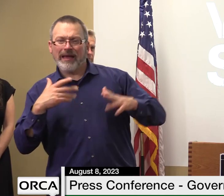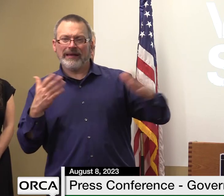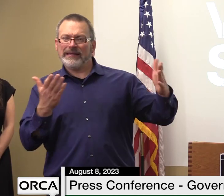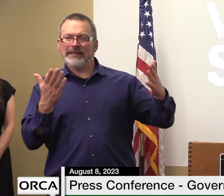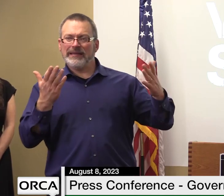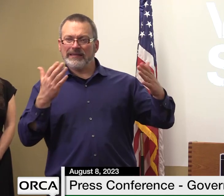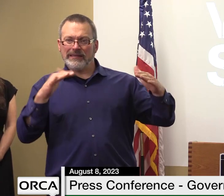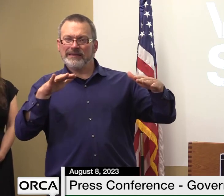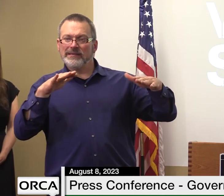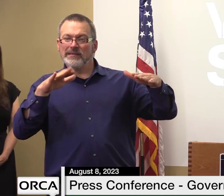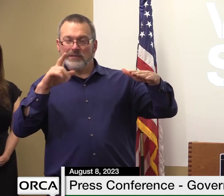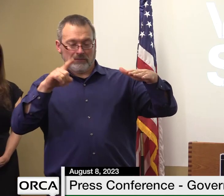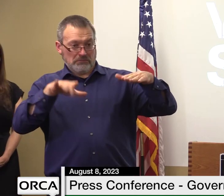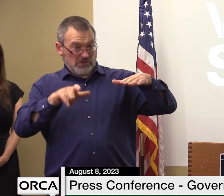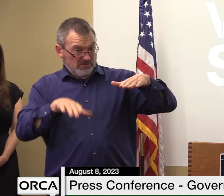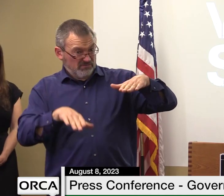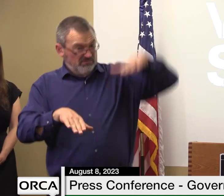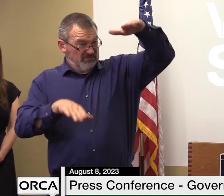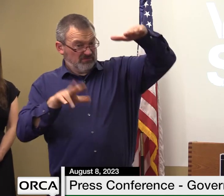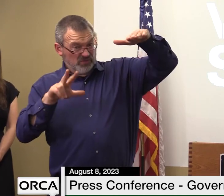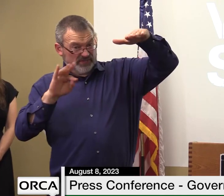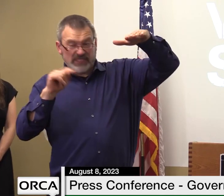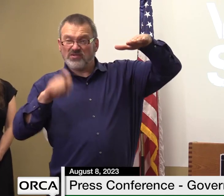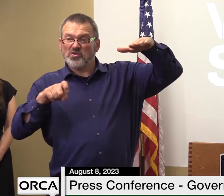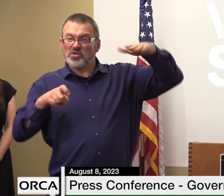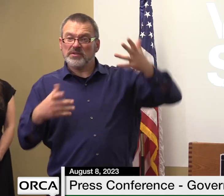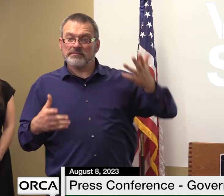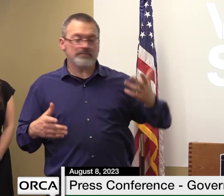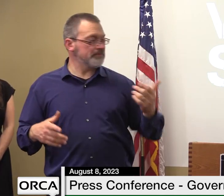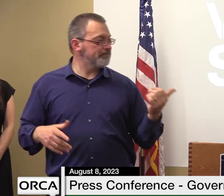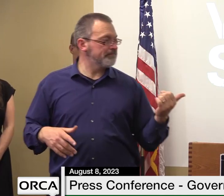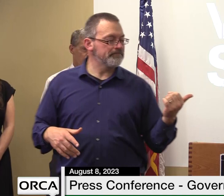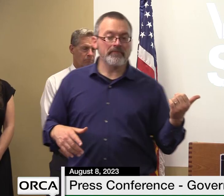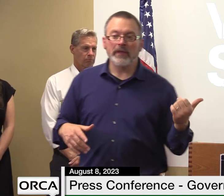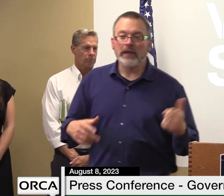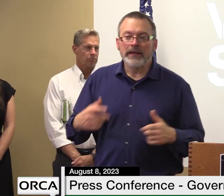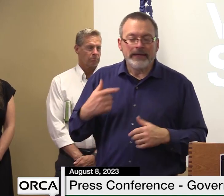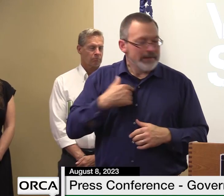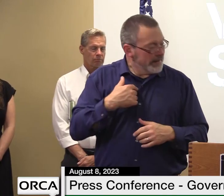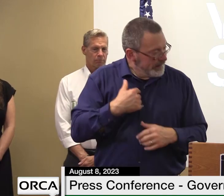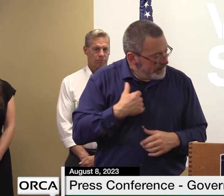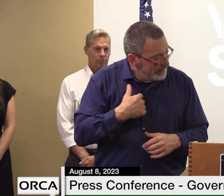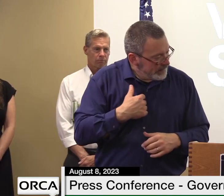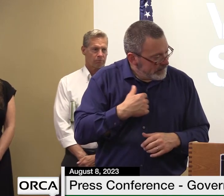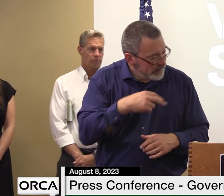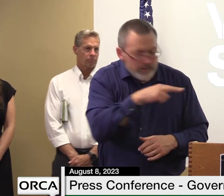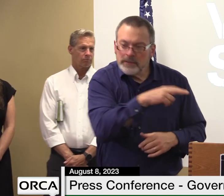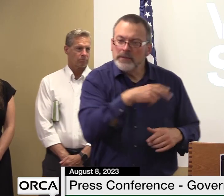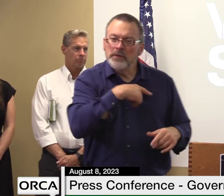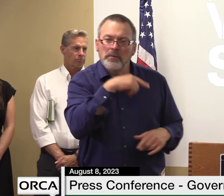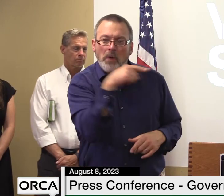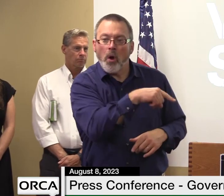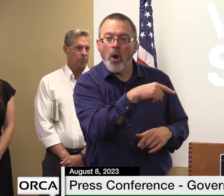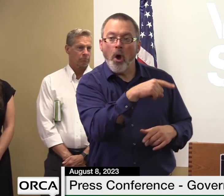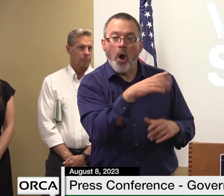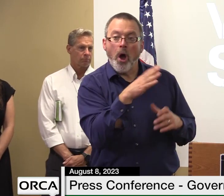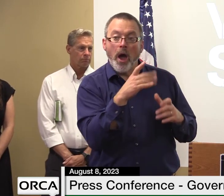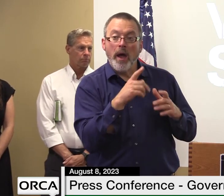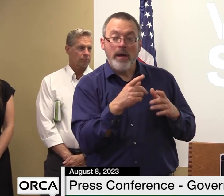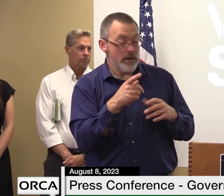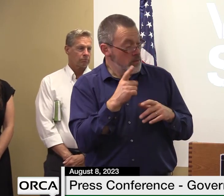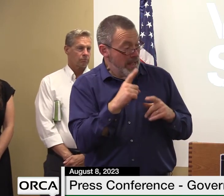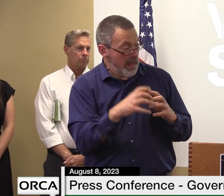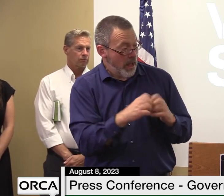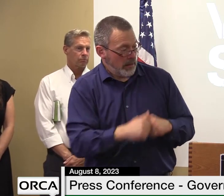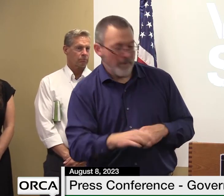that's well again this failure probably i'd let the engineers decide that but the failure started here not there you know